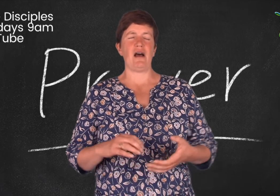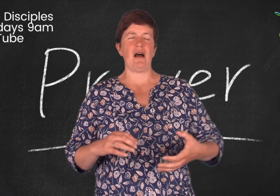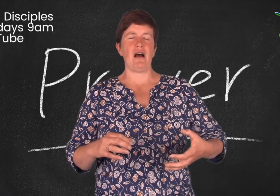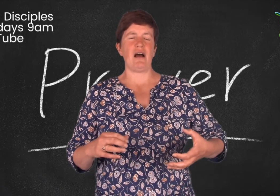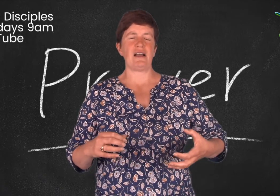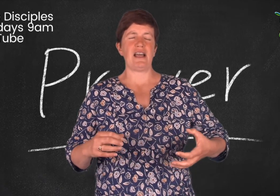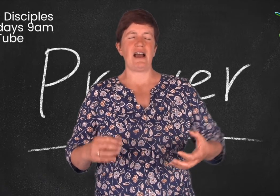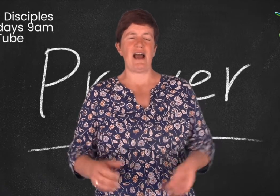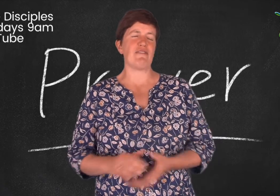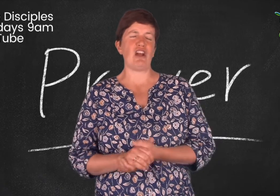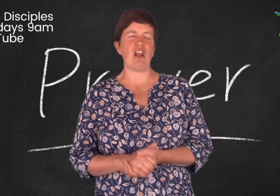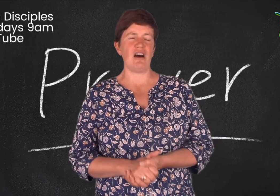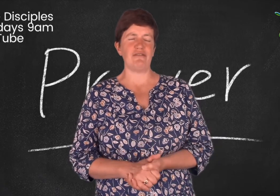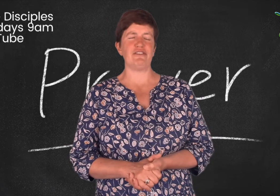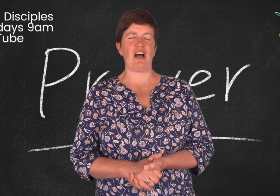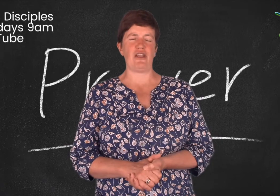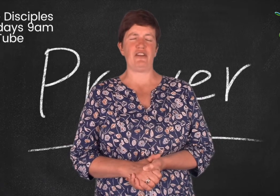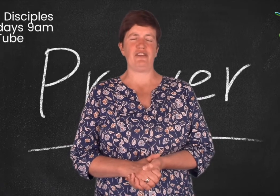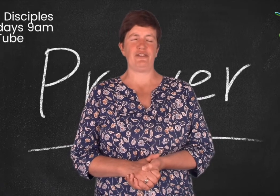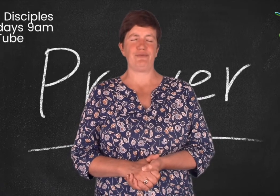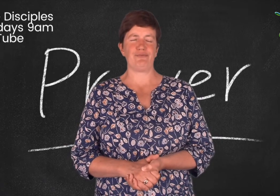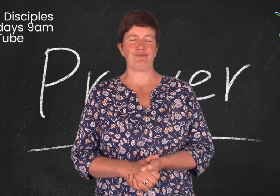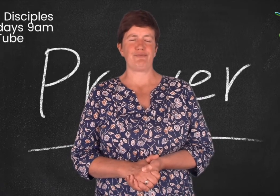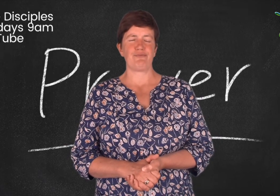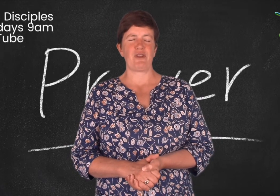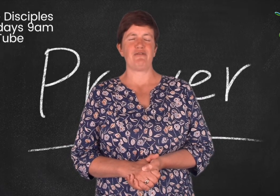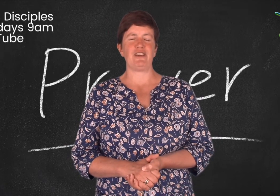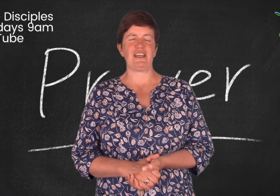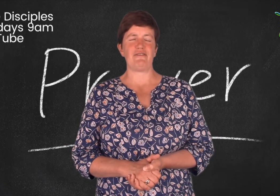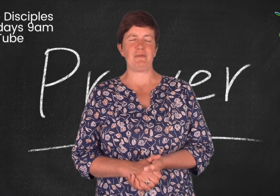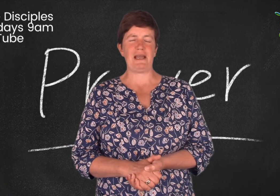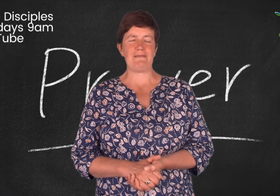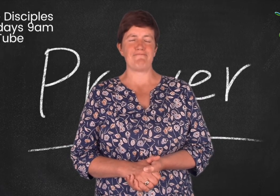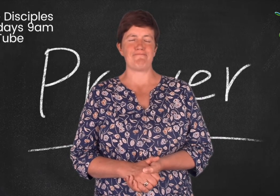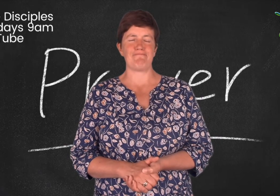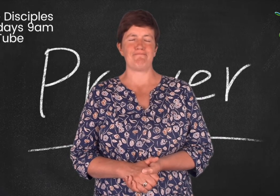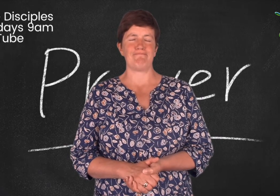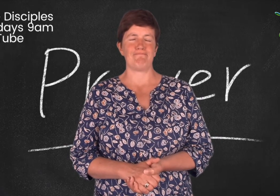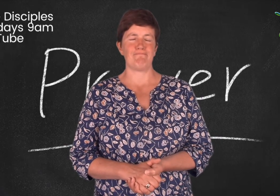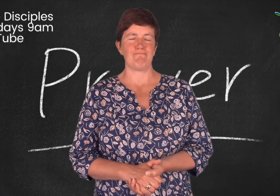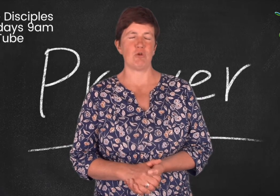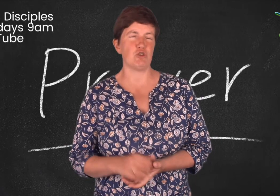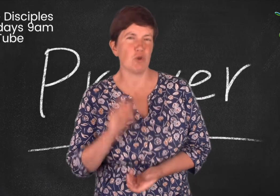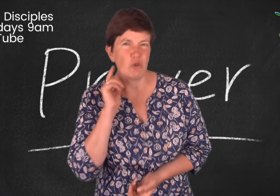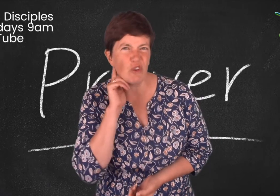yeah, I haven't loved others. Forgive me. What's your sorry?